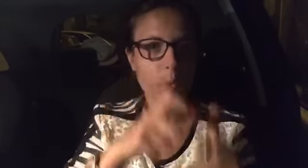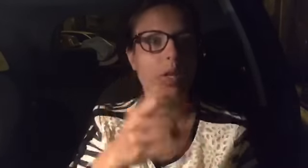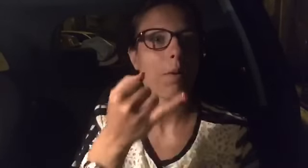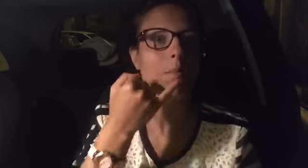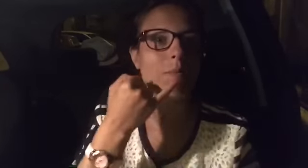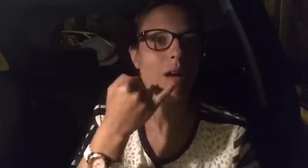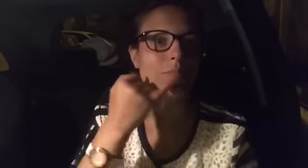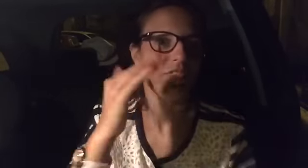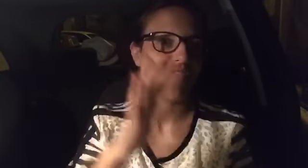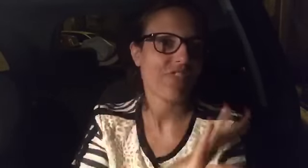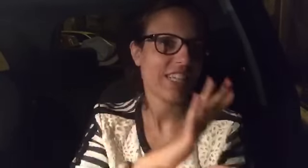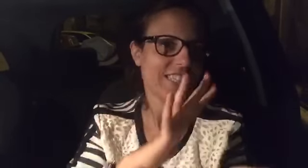baby.